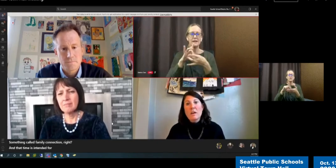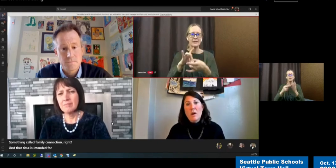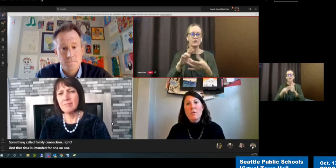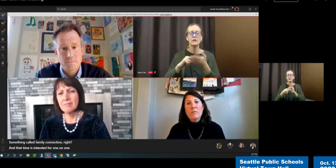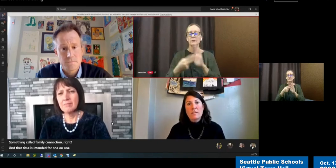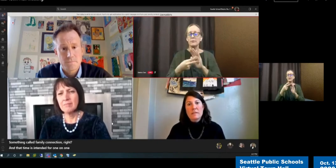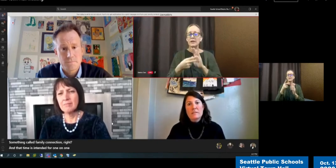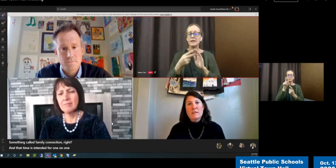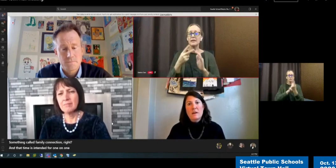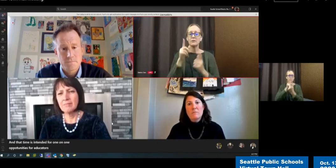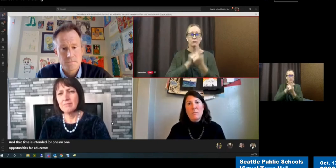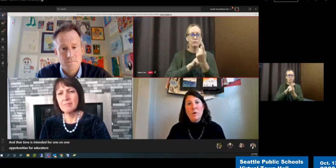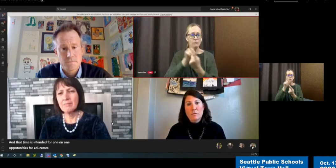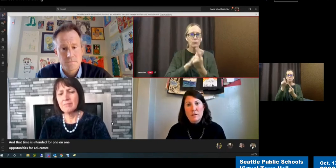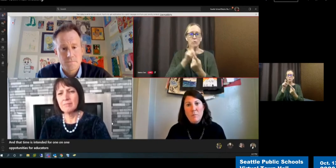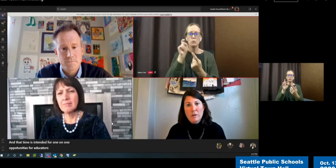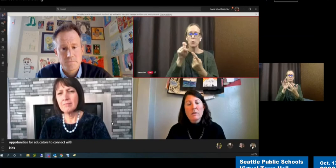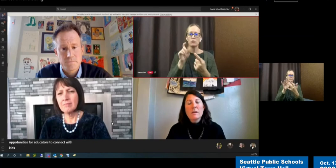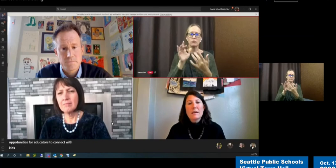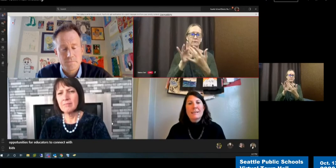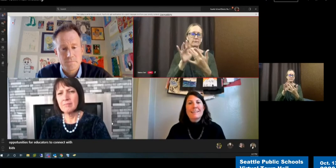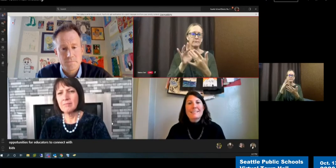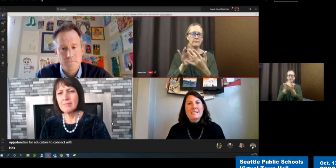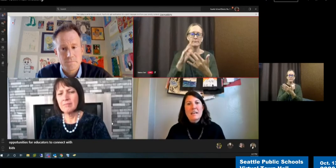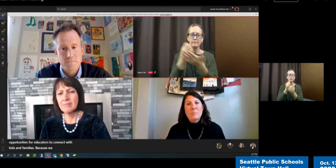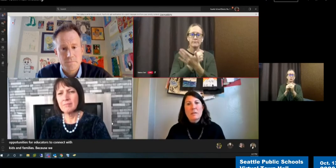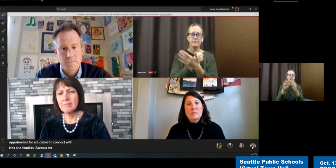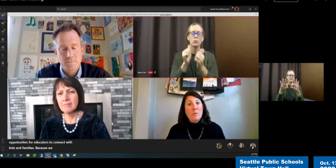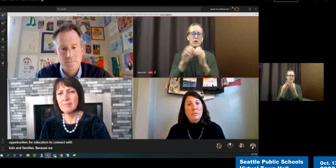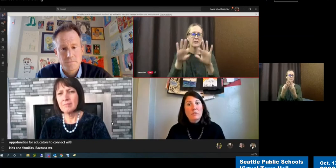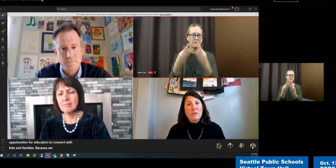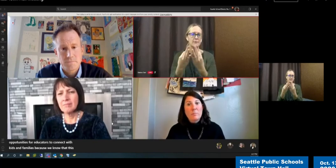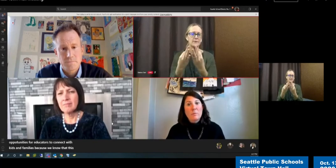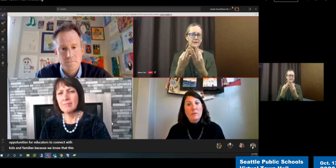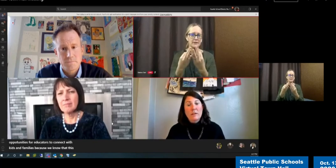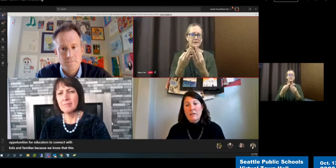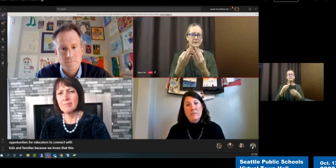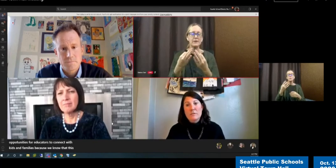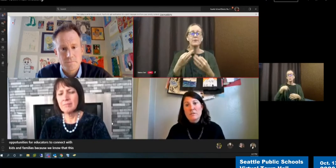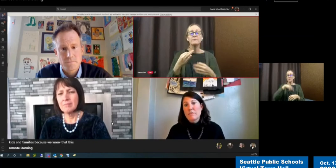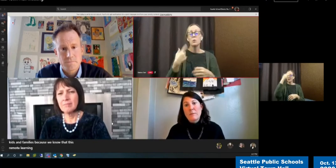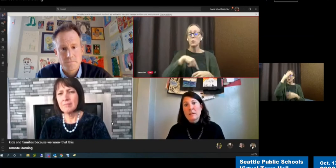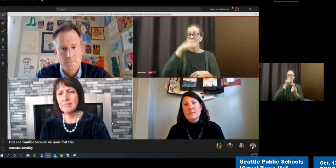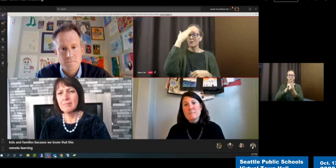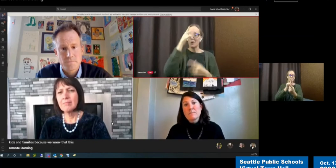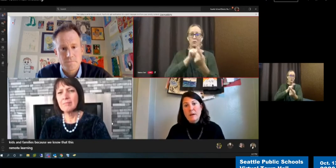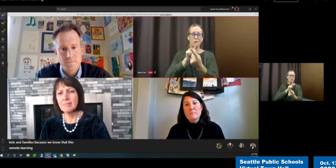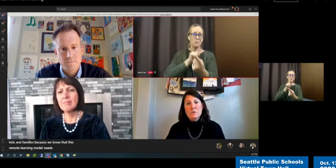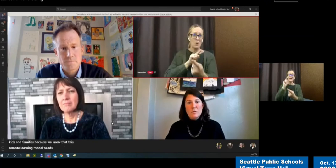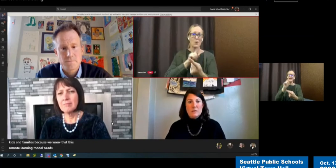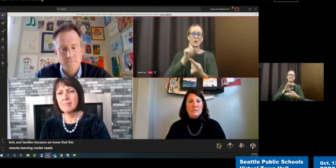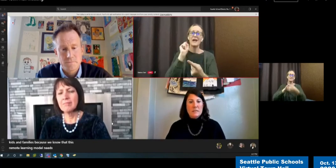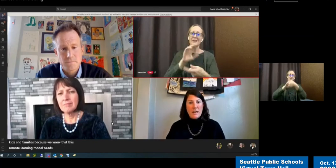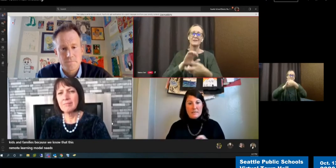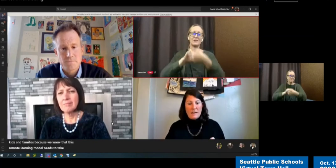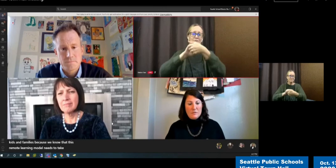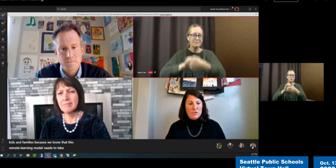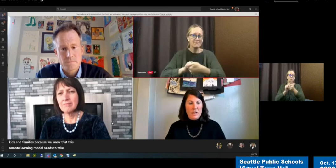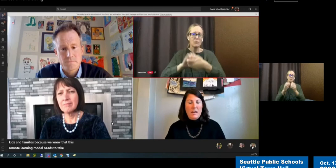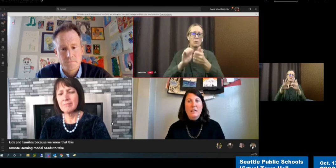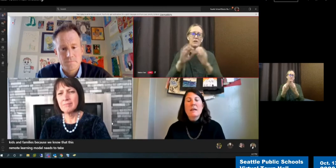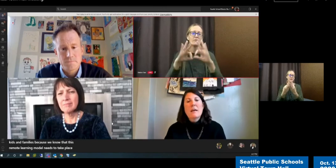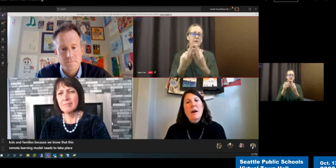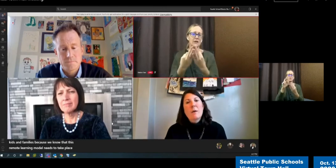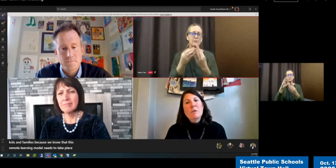we know that this remote learning model needs to take place in partnership with caregivers and families, right? So you can see that time to